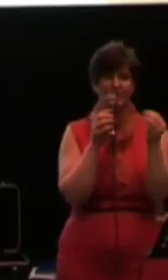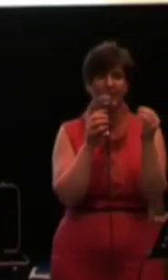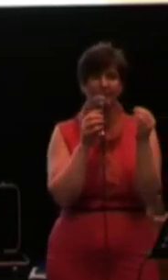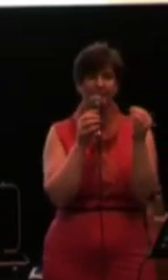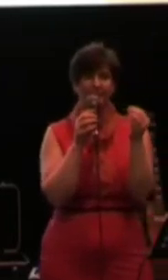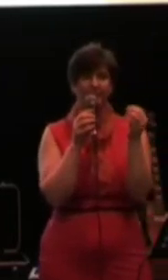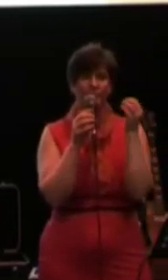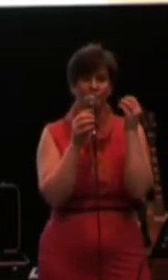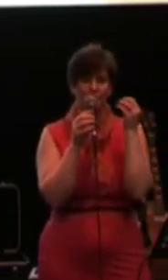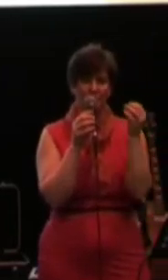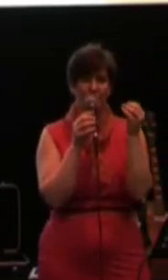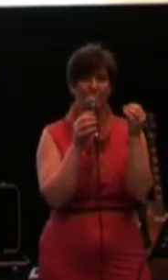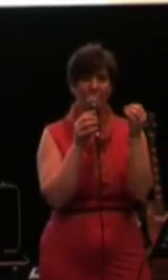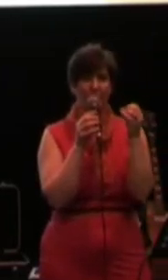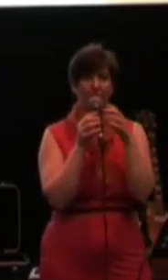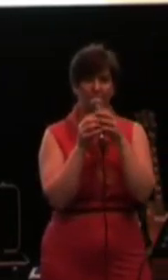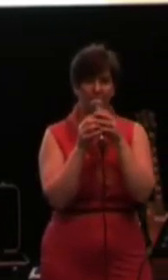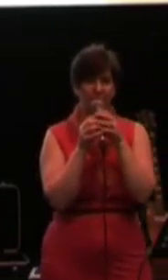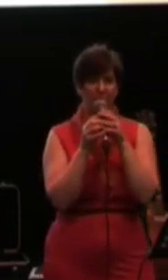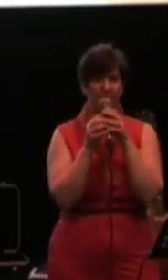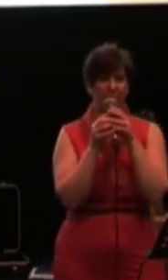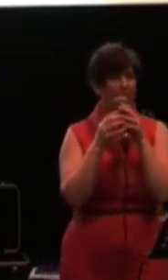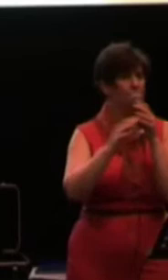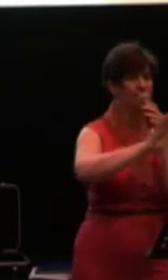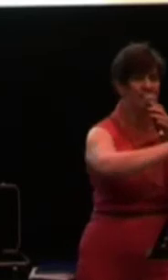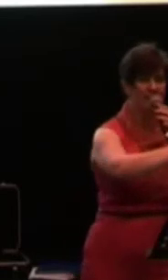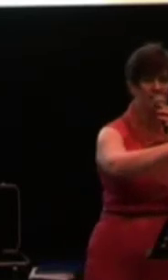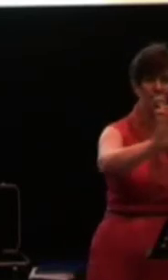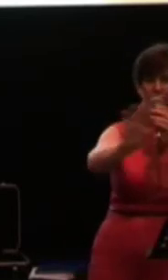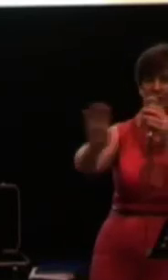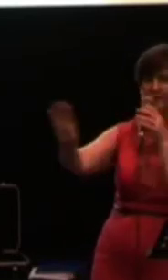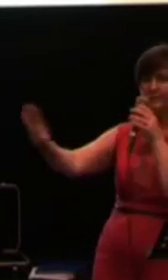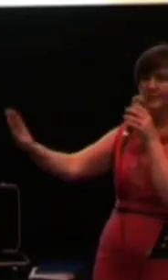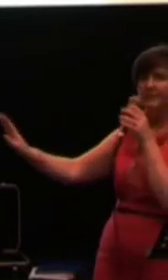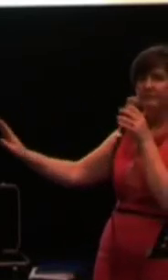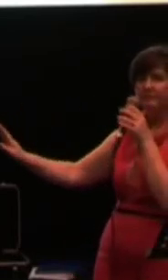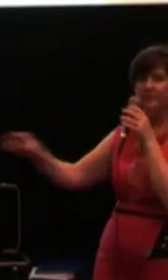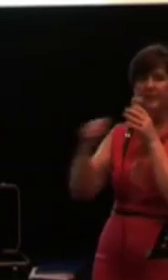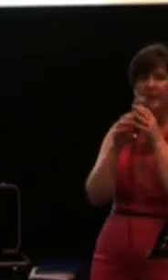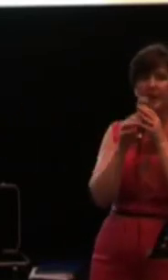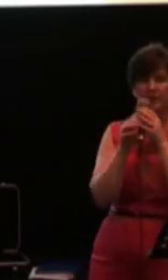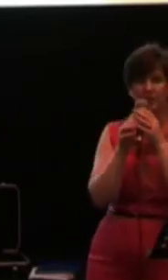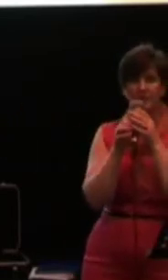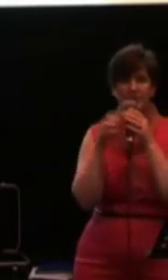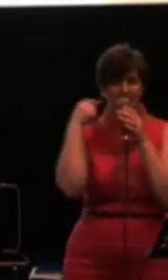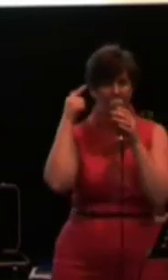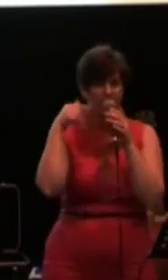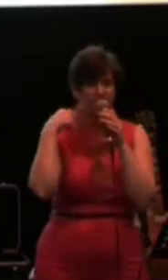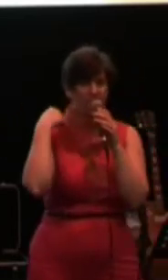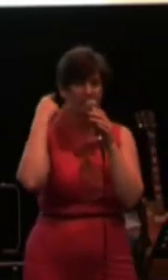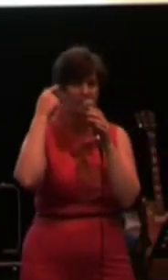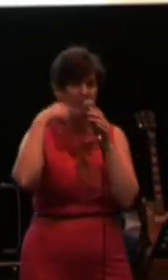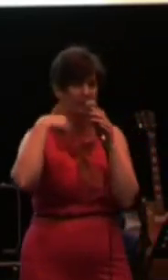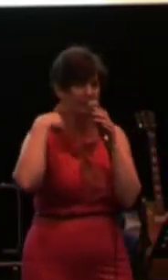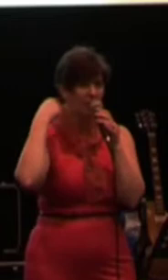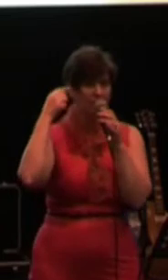23. All she knew was that the Lord is my shepherd. She wasn't allowed to talk to anybody. And she just kept